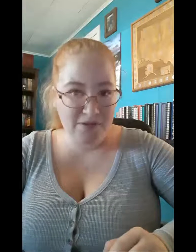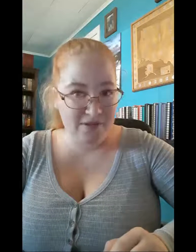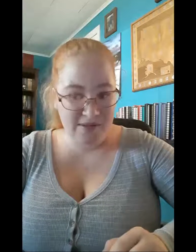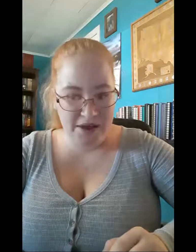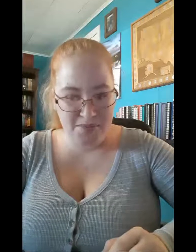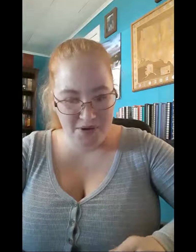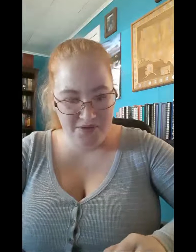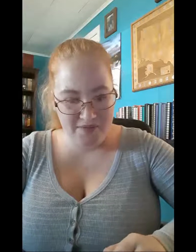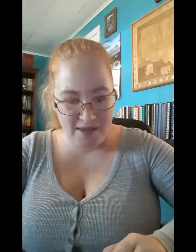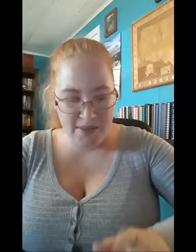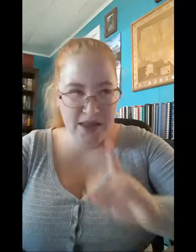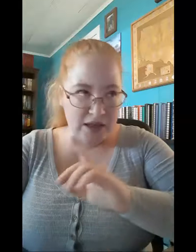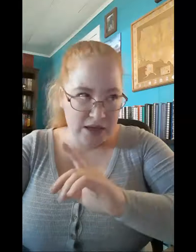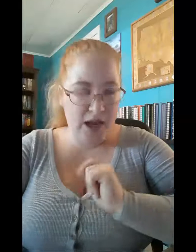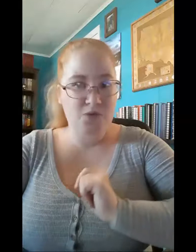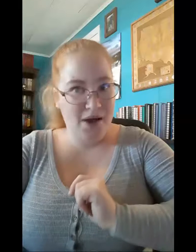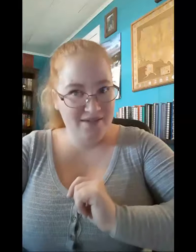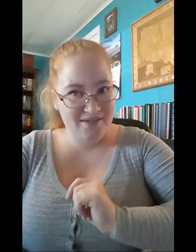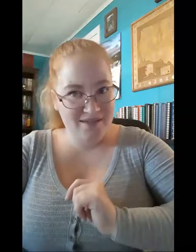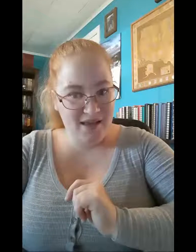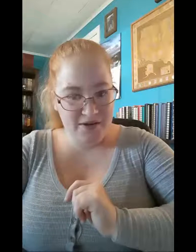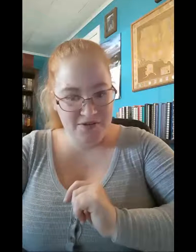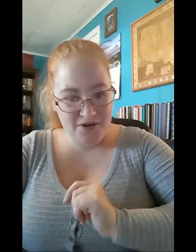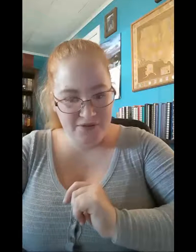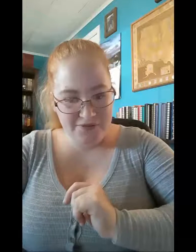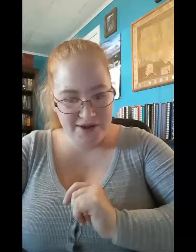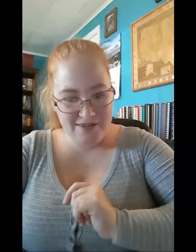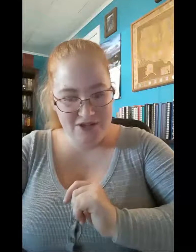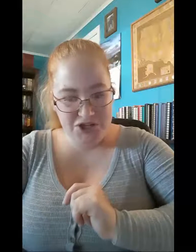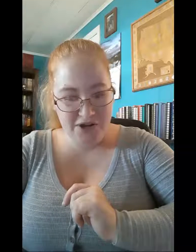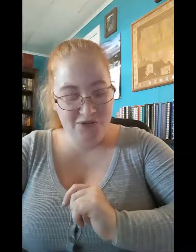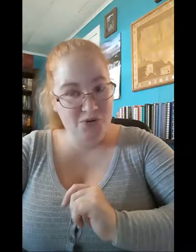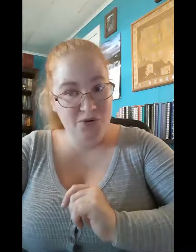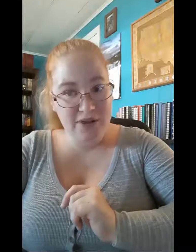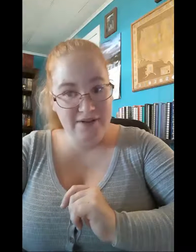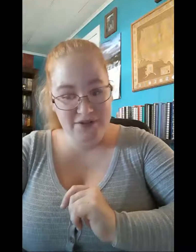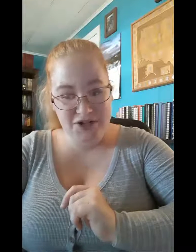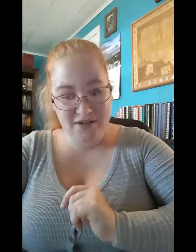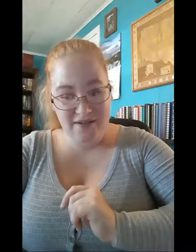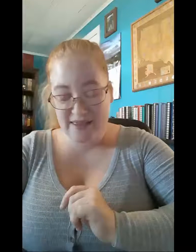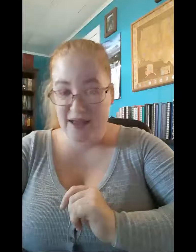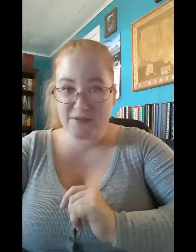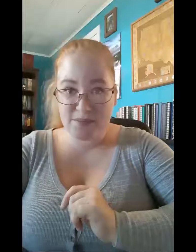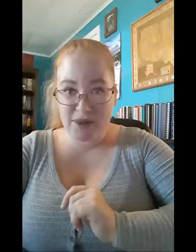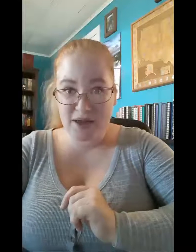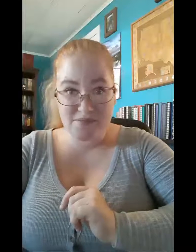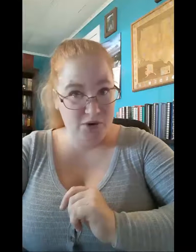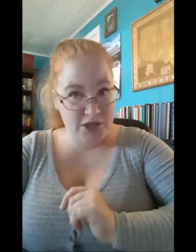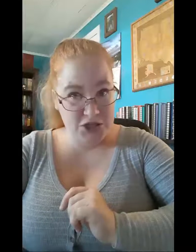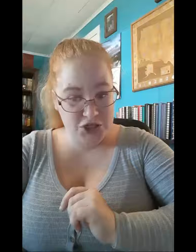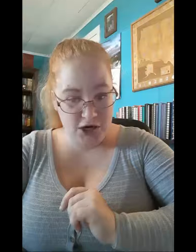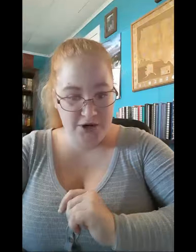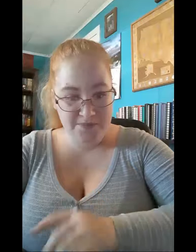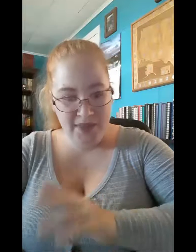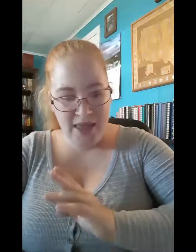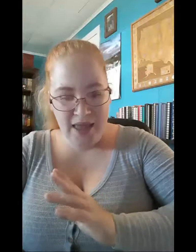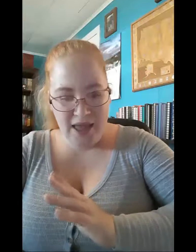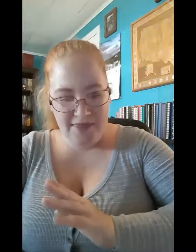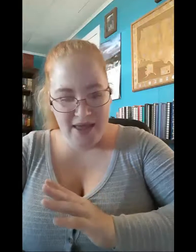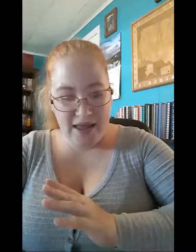to like most of them. Not West's ex-girlfriend. She is cruel and vicious and out for blood more than a shark. And then,